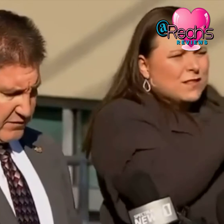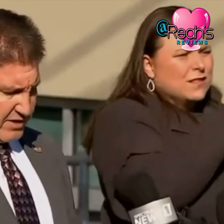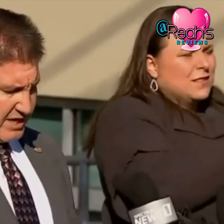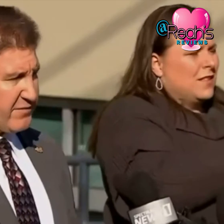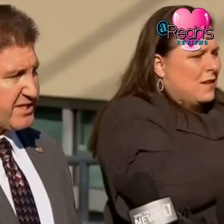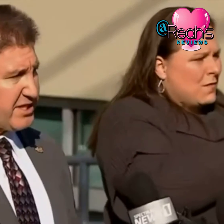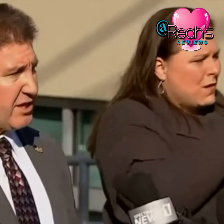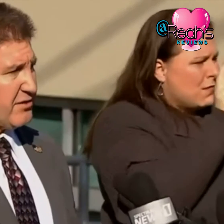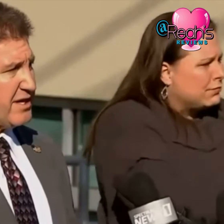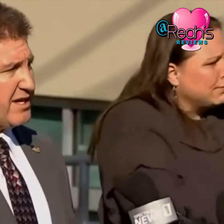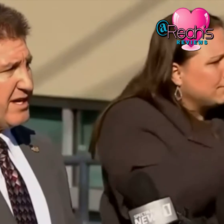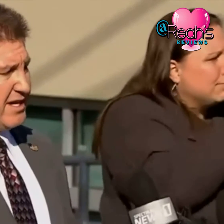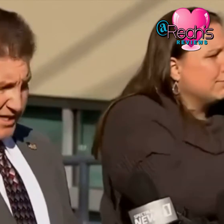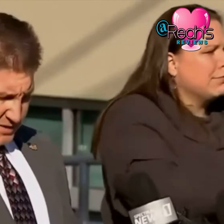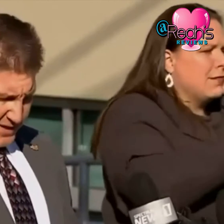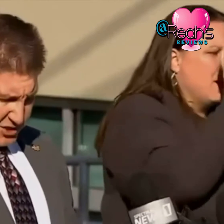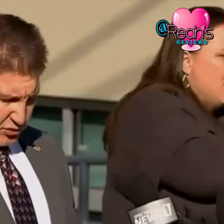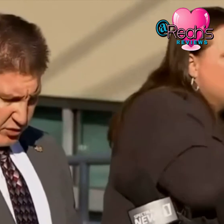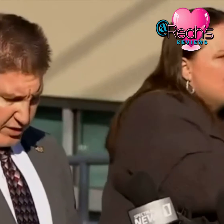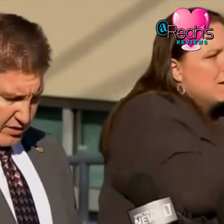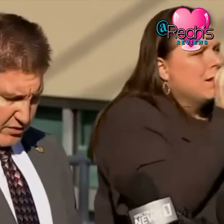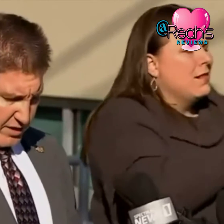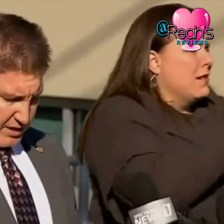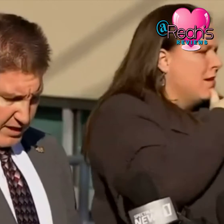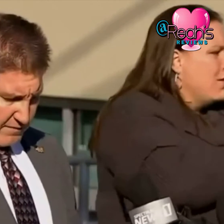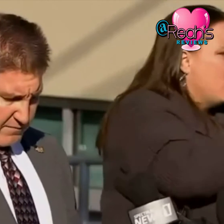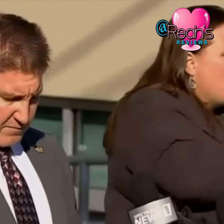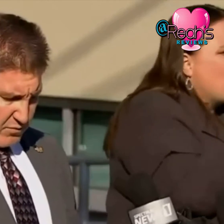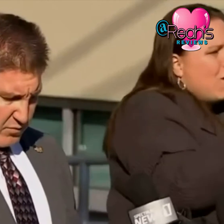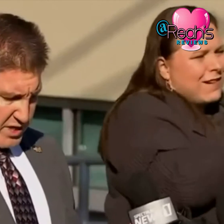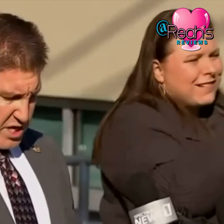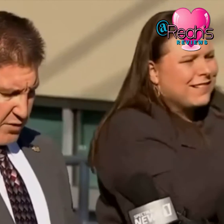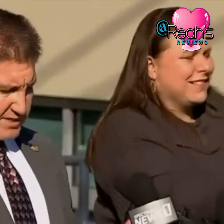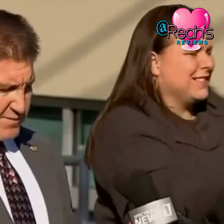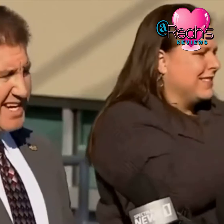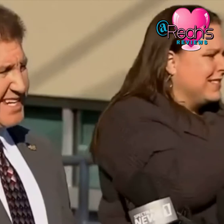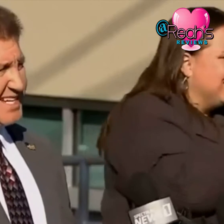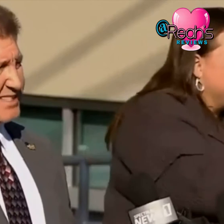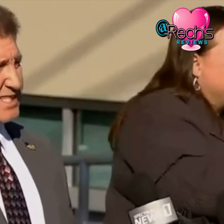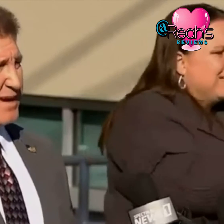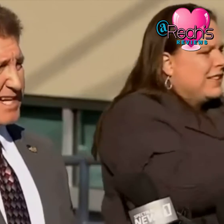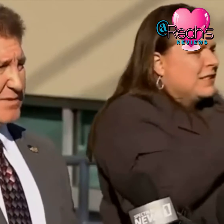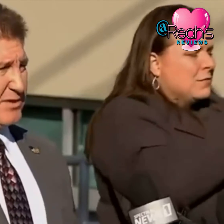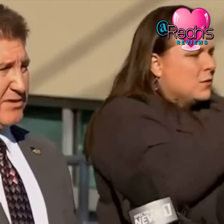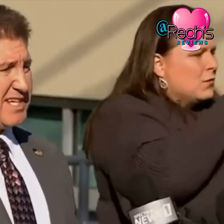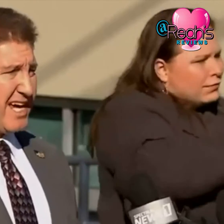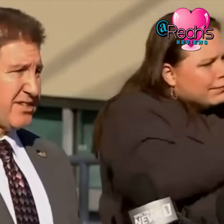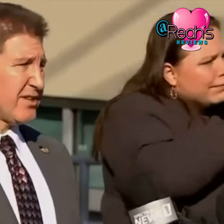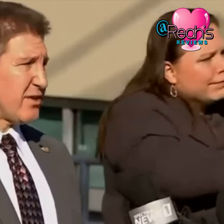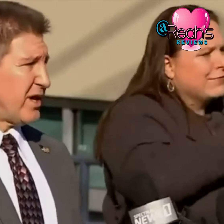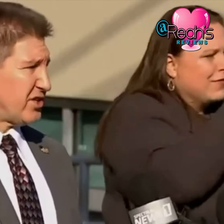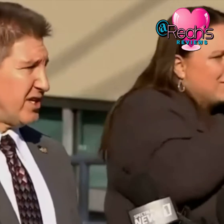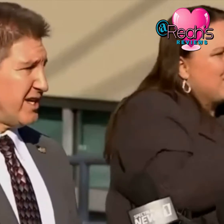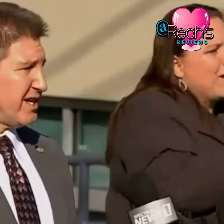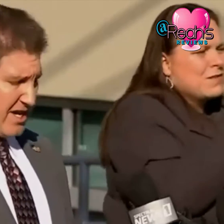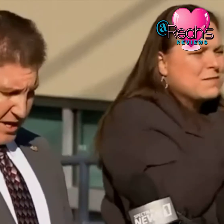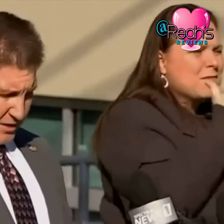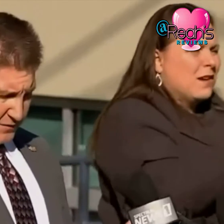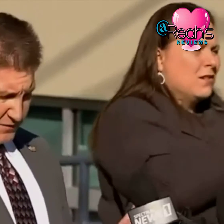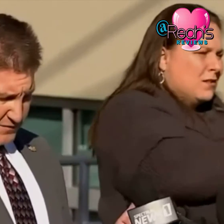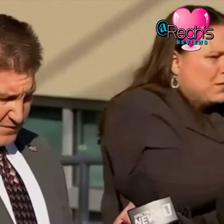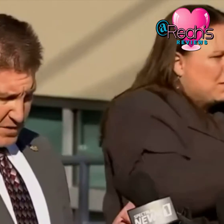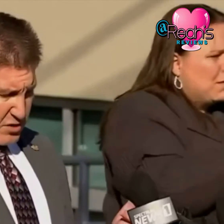is turning over every stone to make sure we know as many details as possible to answer the question